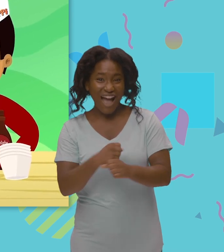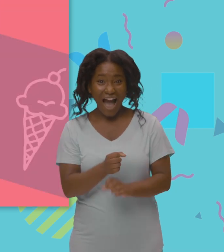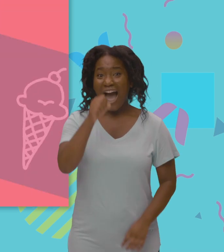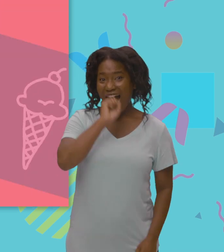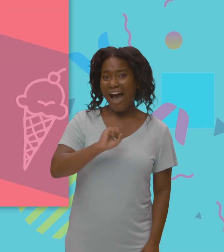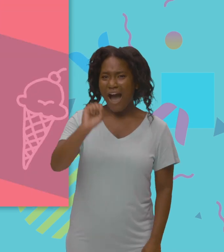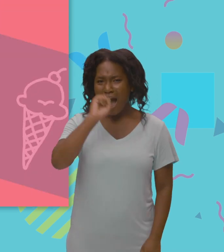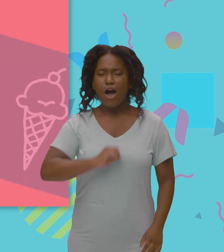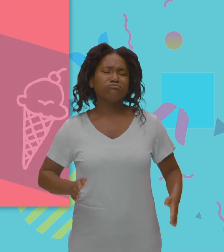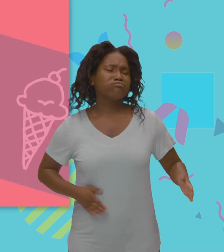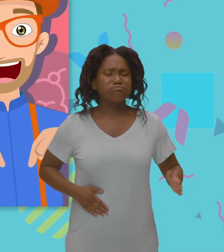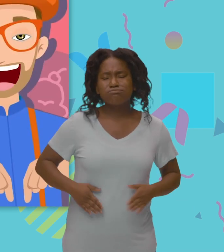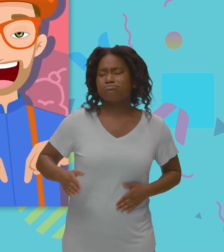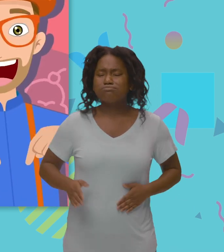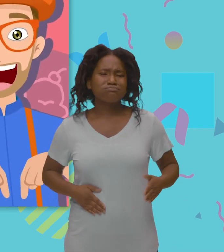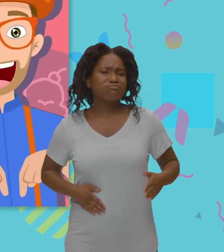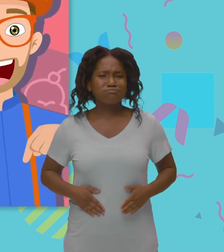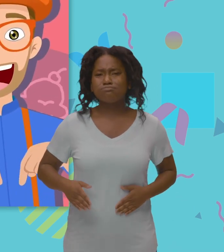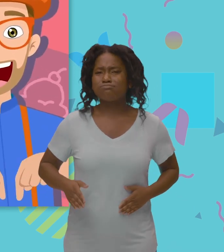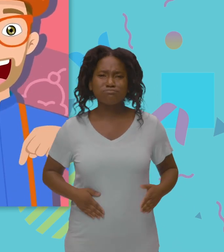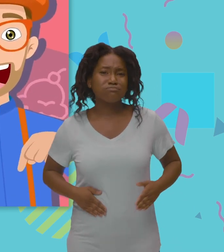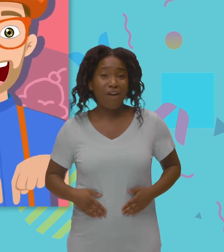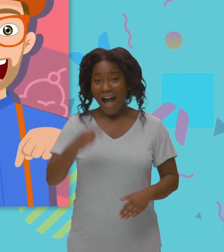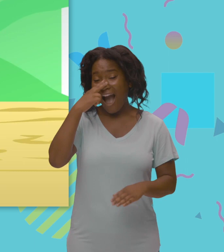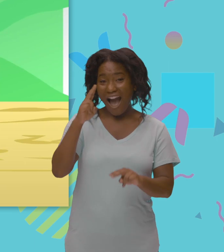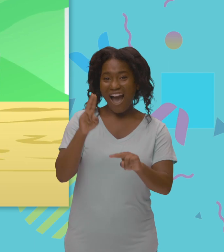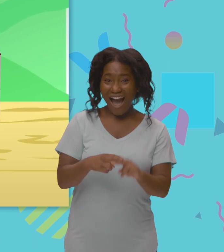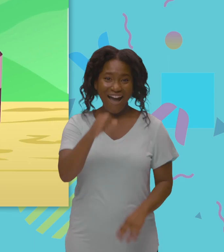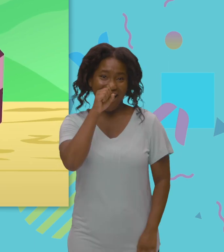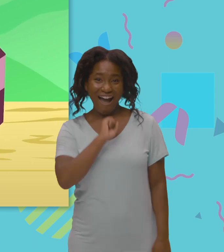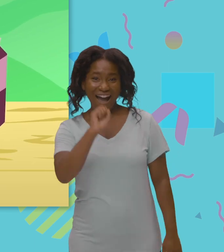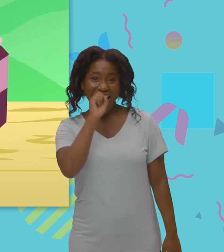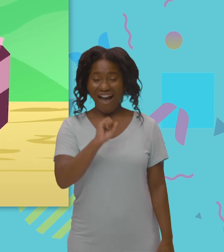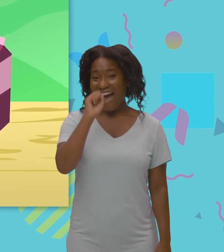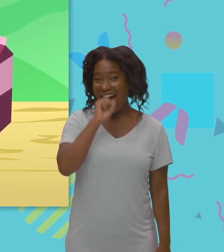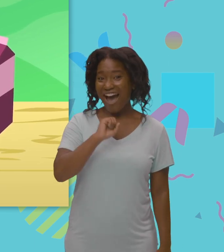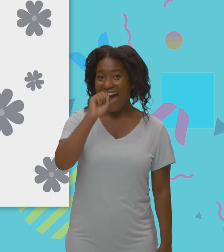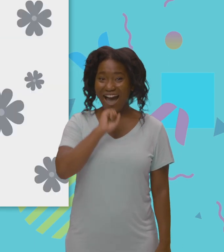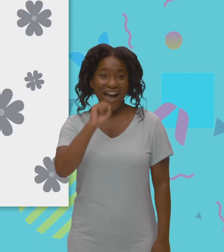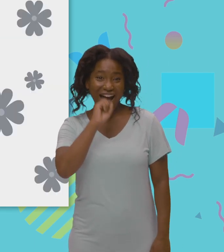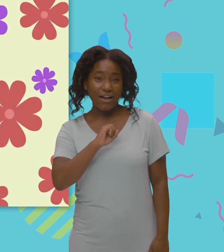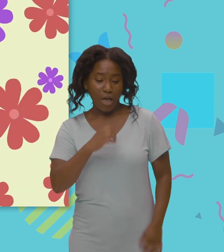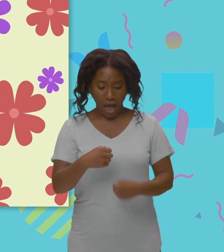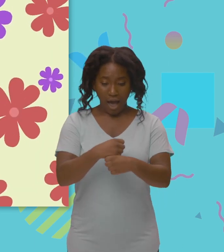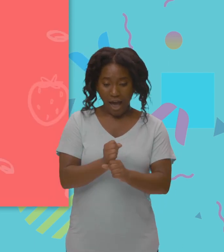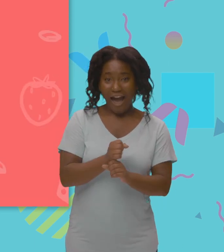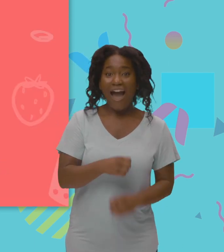Let's make some ice cream for our tummy tums. Let's make some funny fun ice cream. Let's make